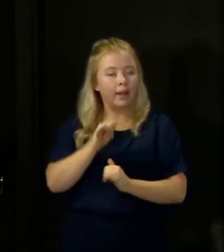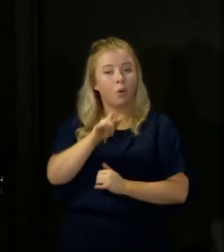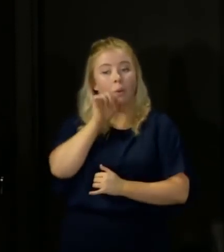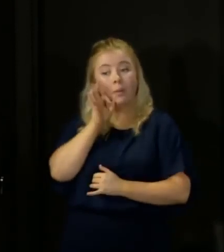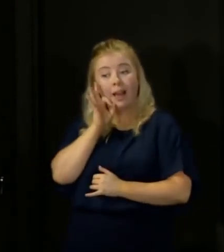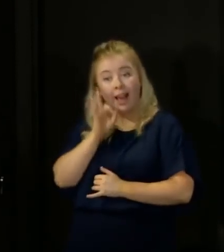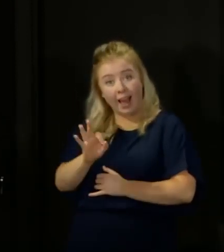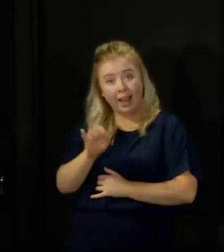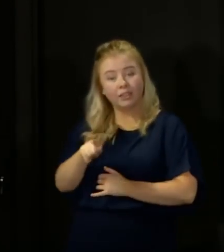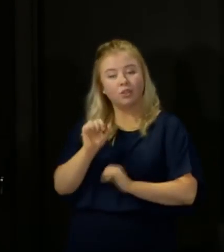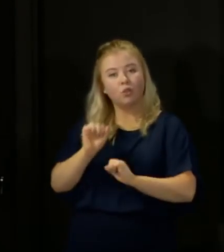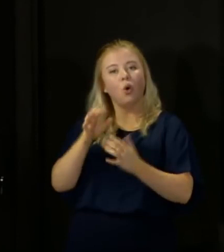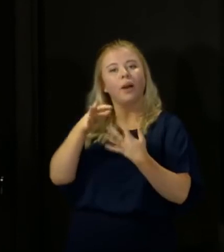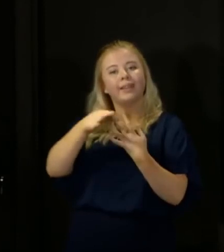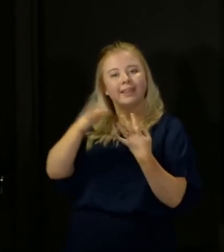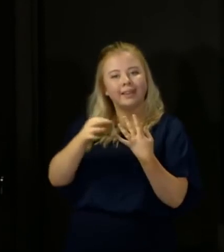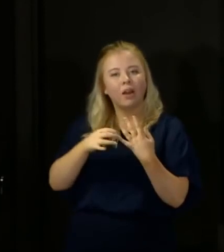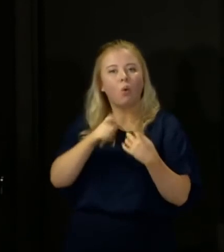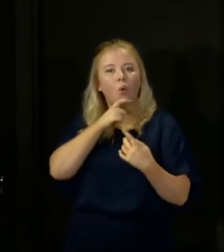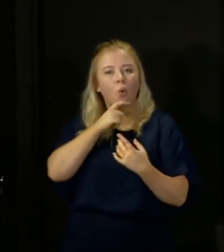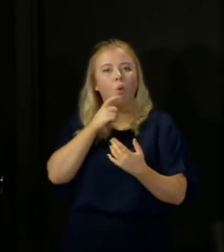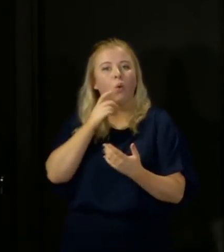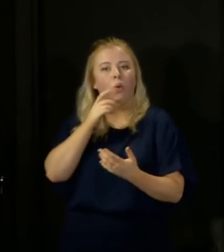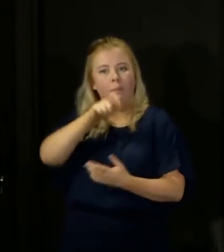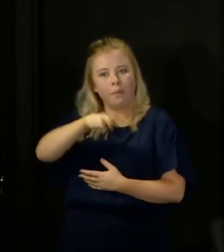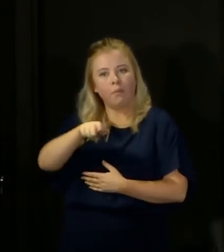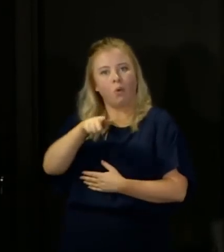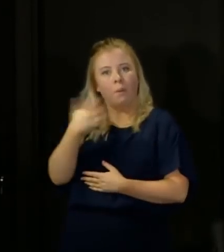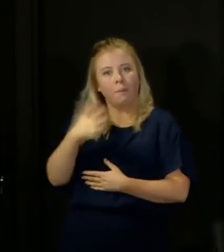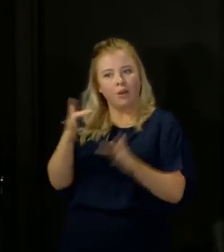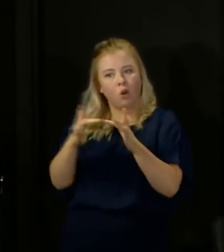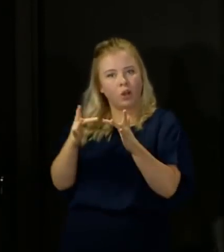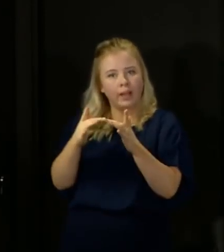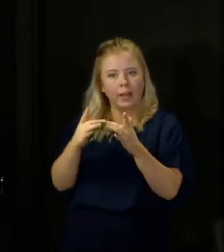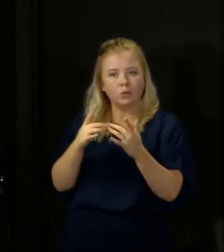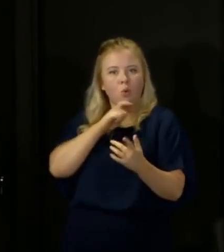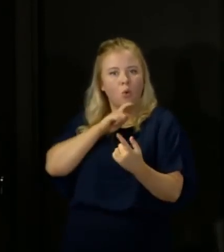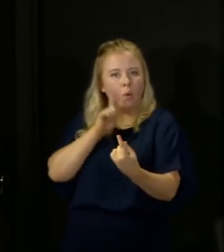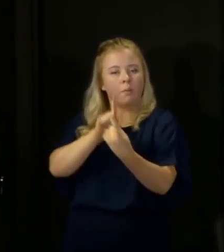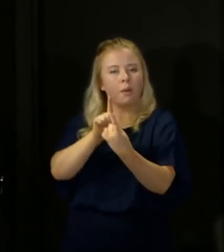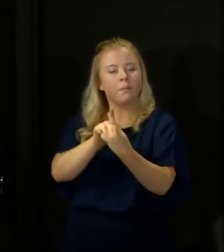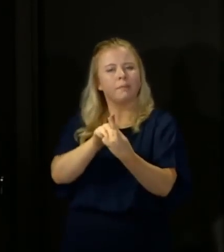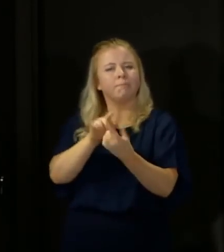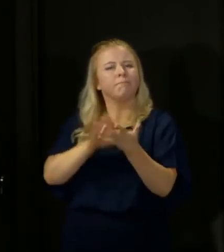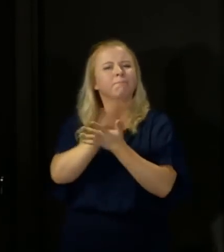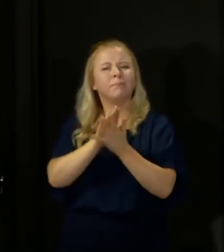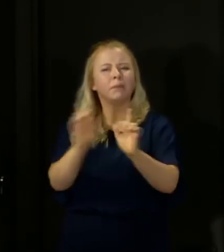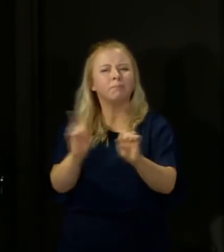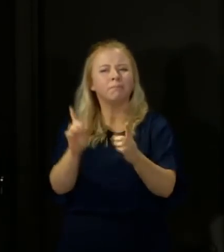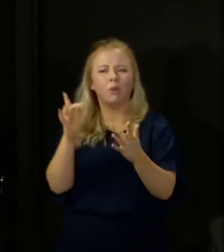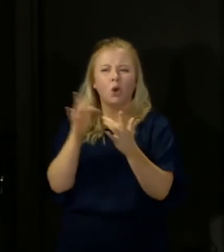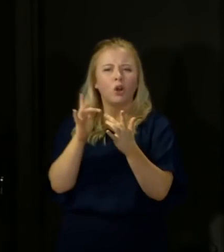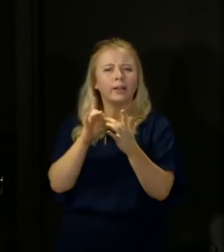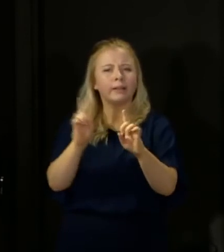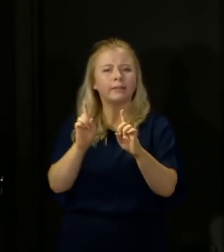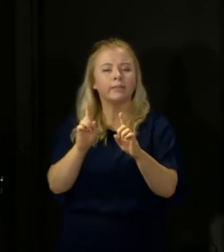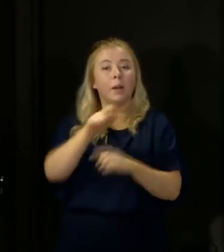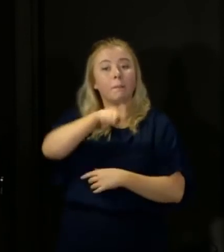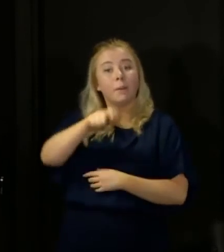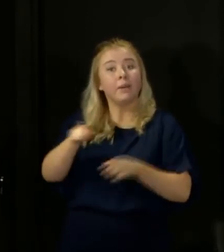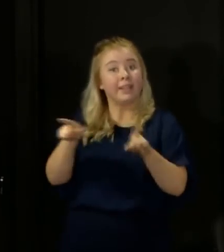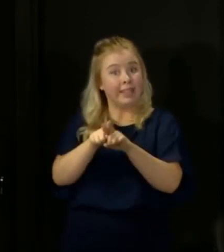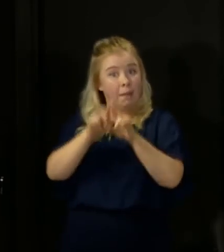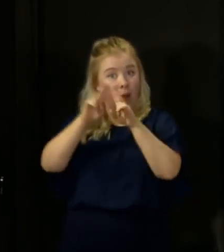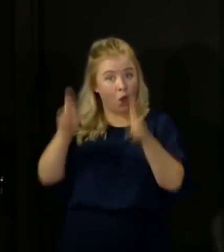stage for details of people that you have been in contact with. Now, the definition of a contact is people within your